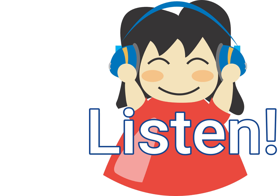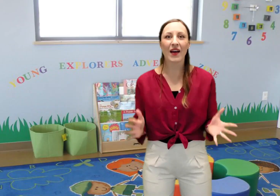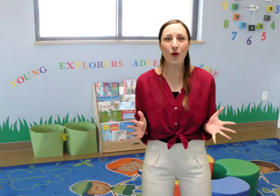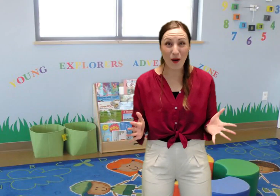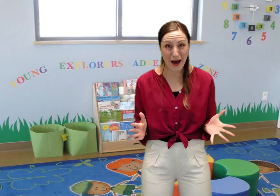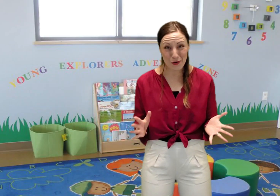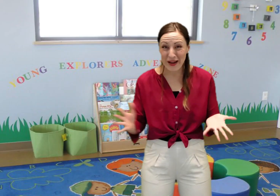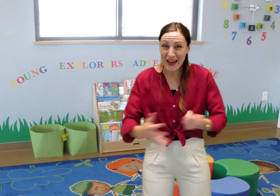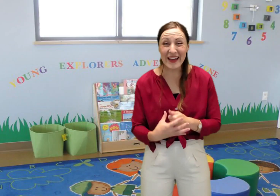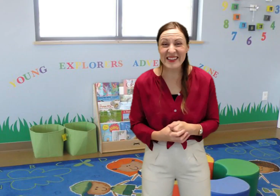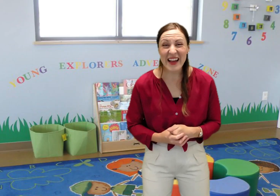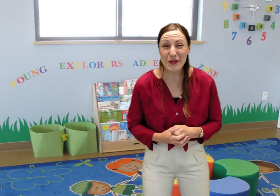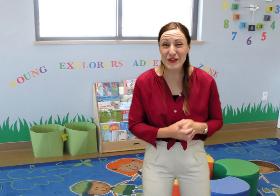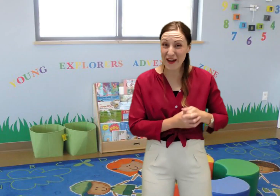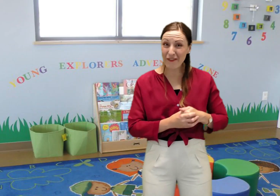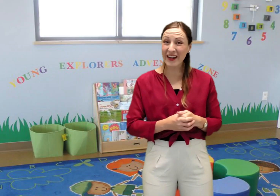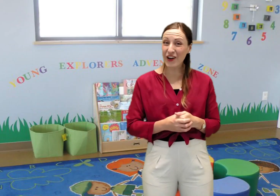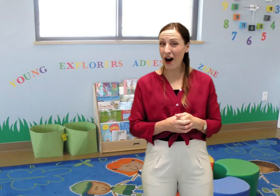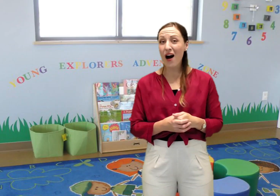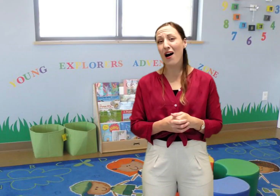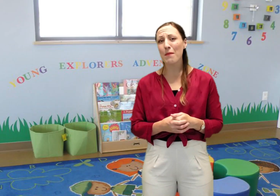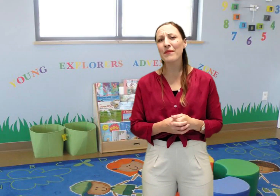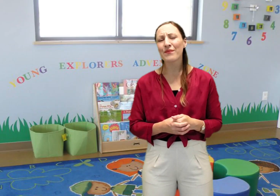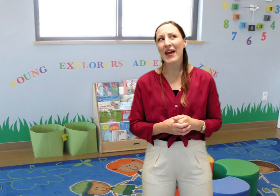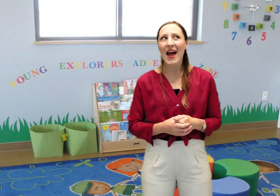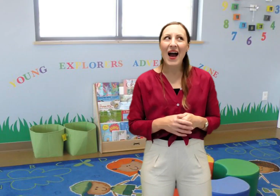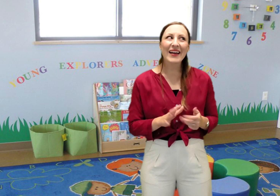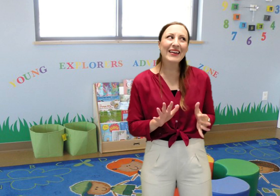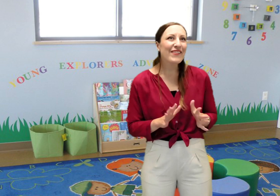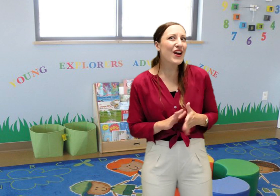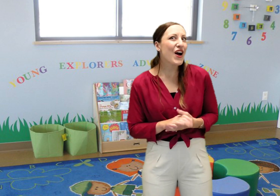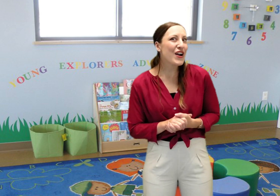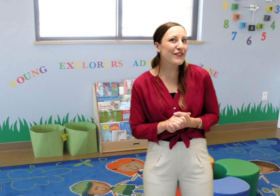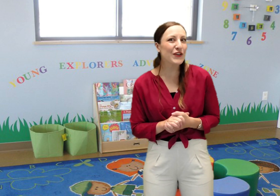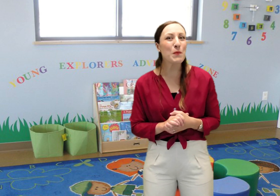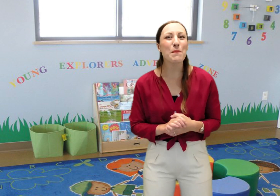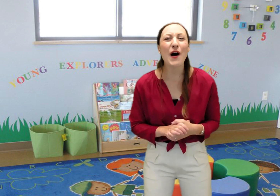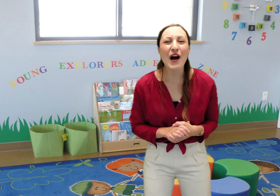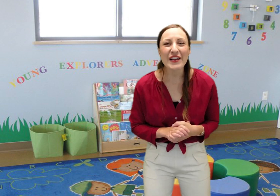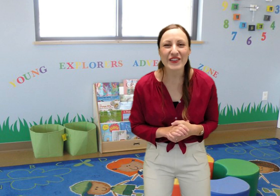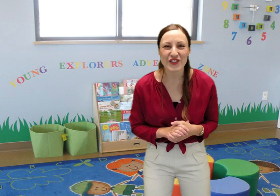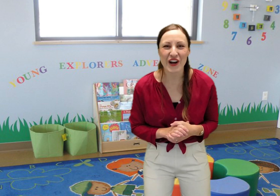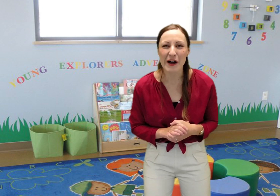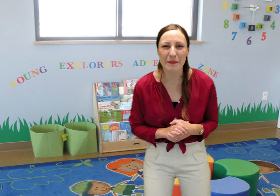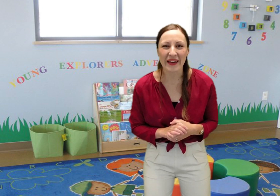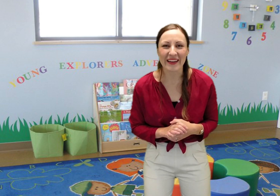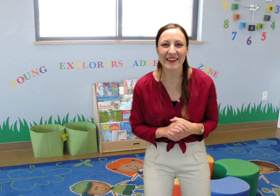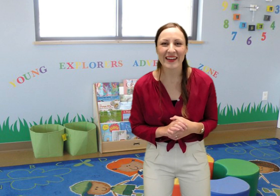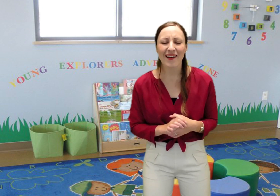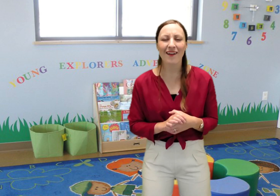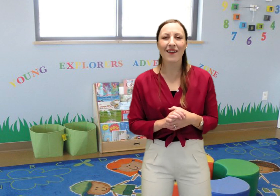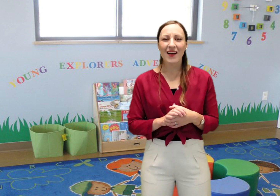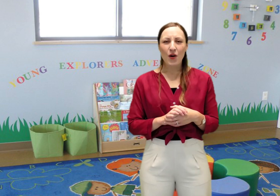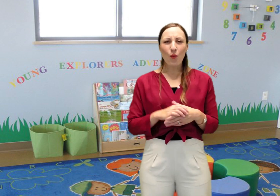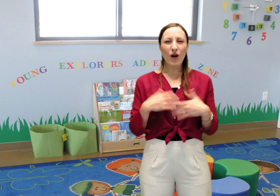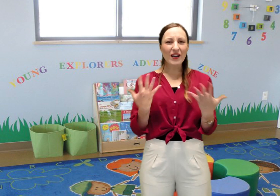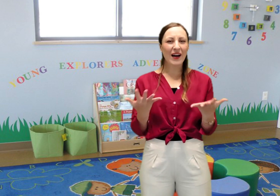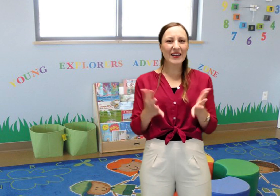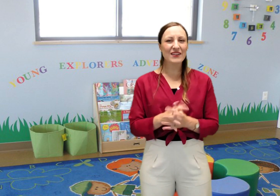wow it sounds very calm i even heard a few birds chirping what kind